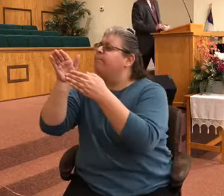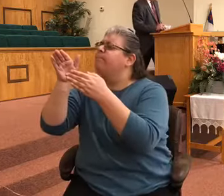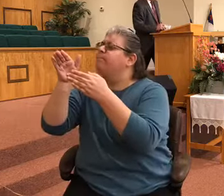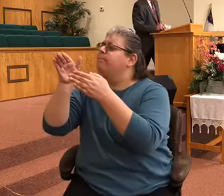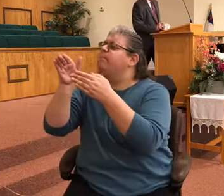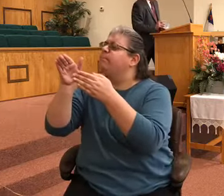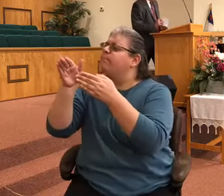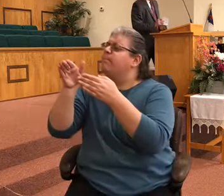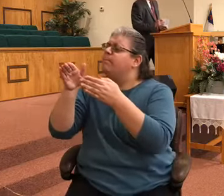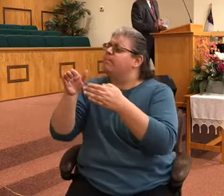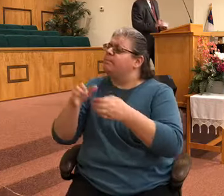that